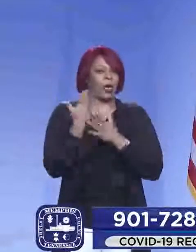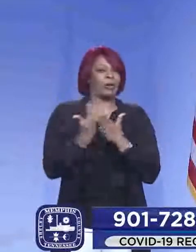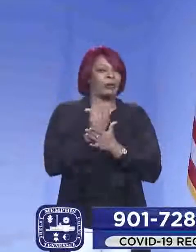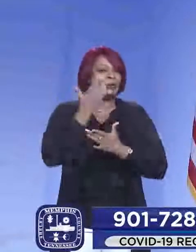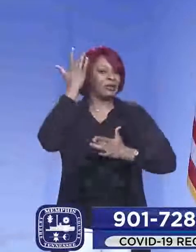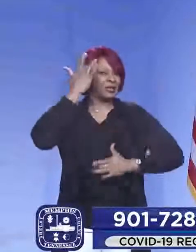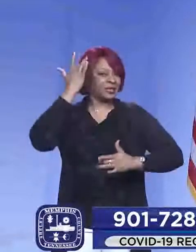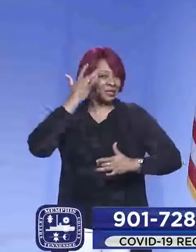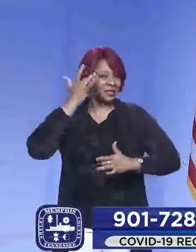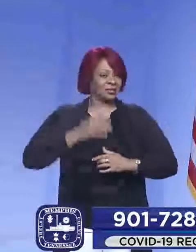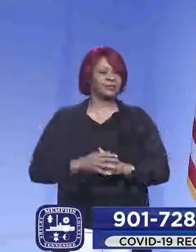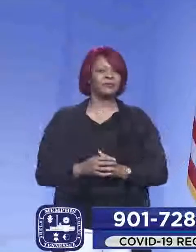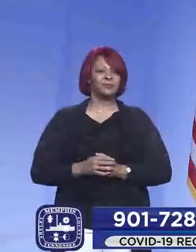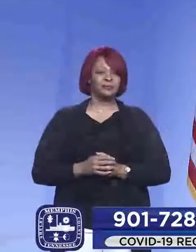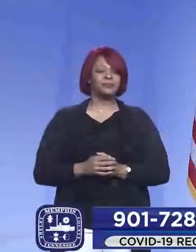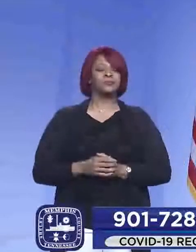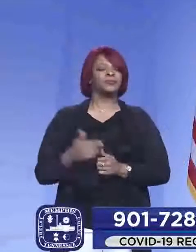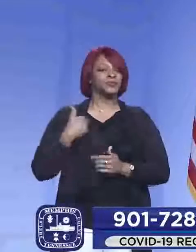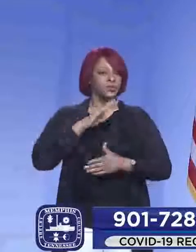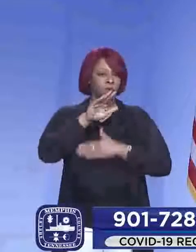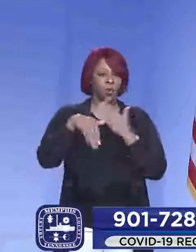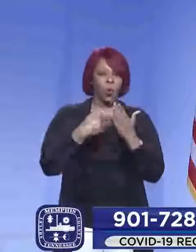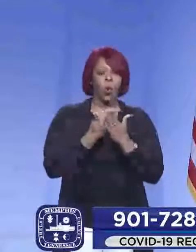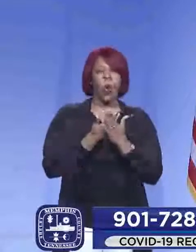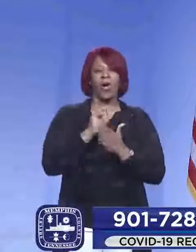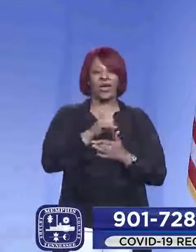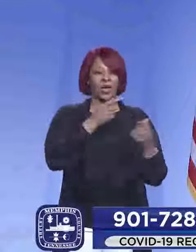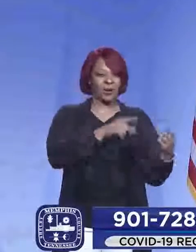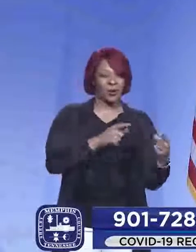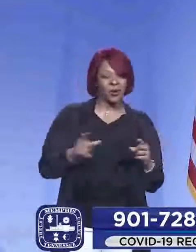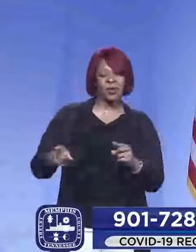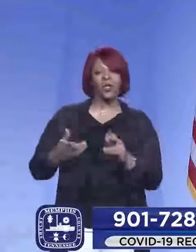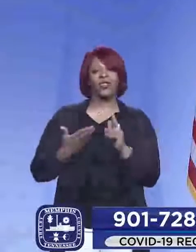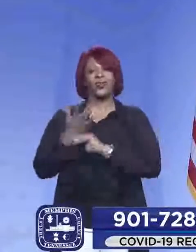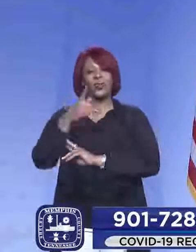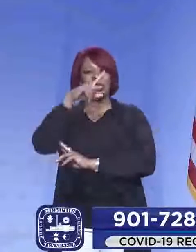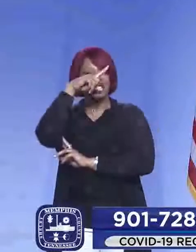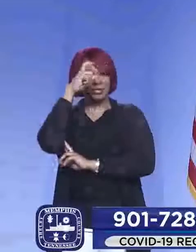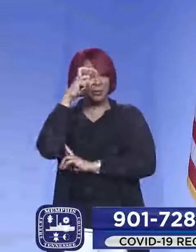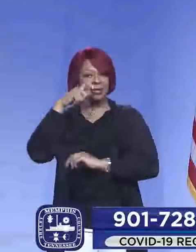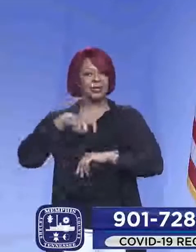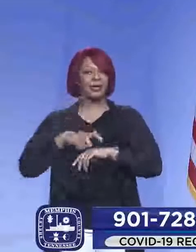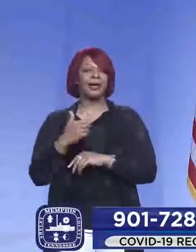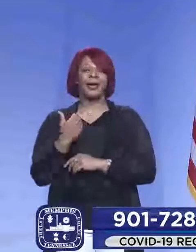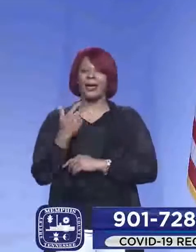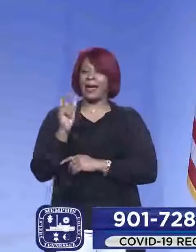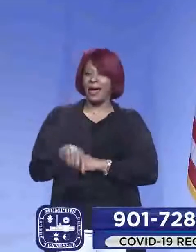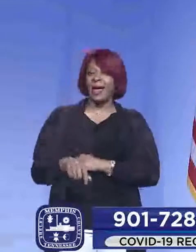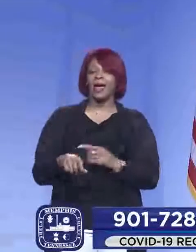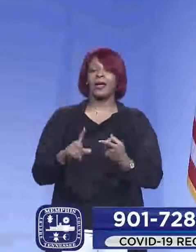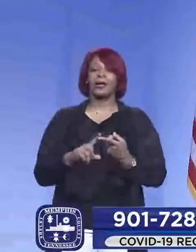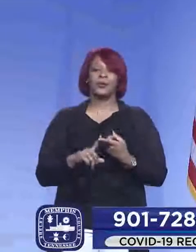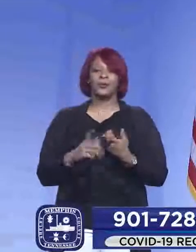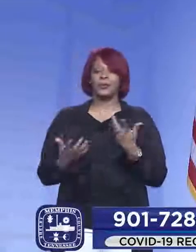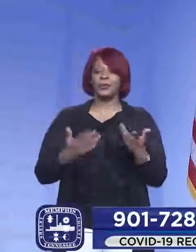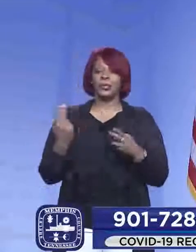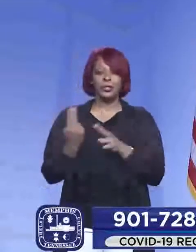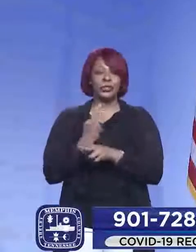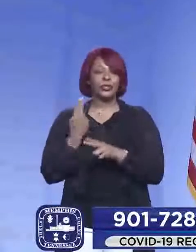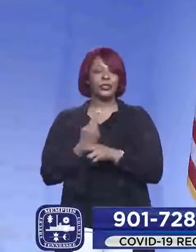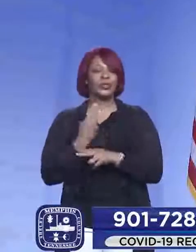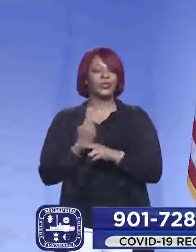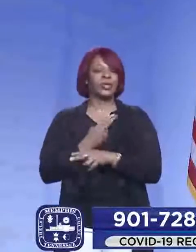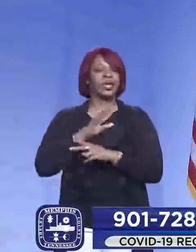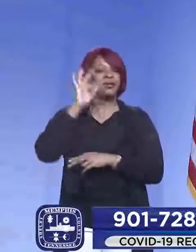And so we had all of that going on. And then through the summer, we had to use the federal